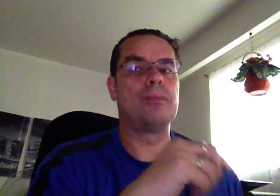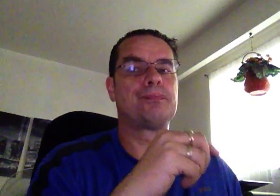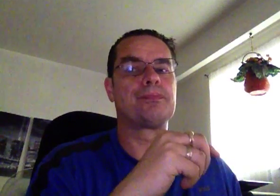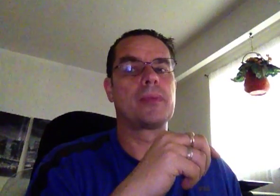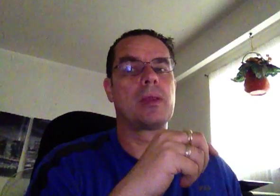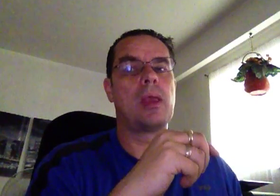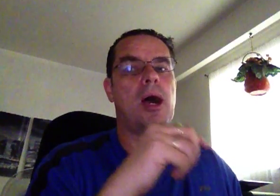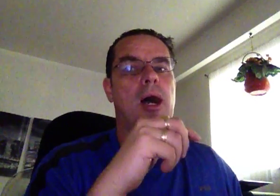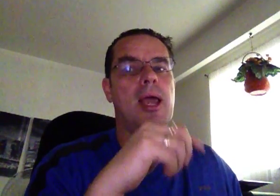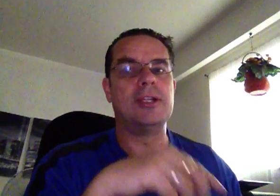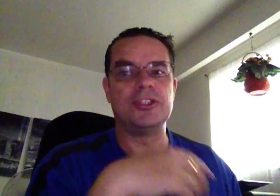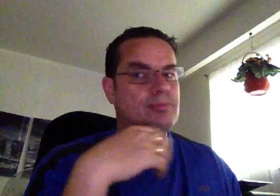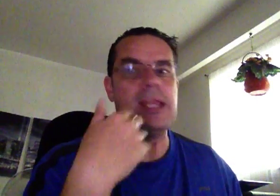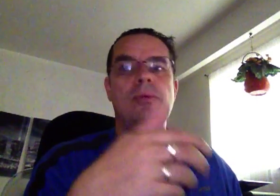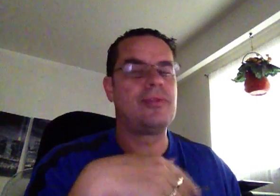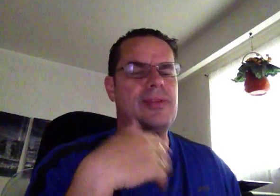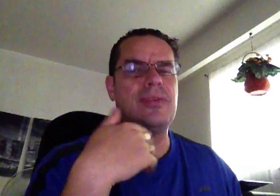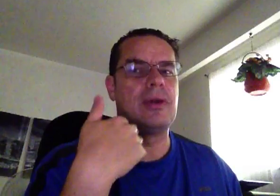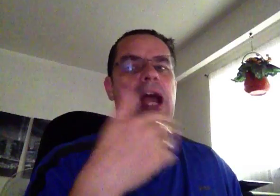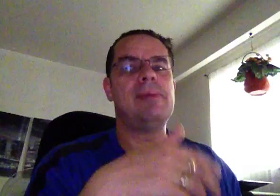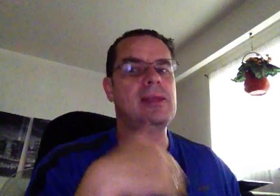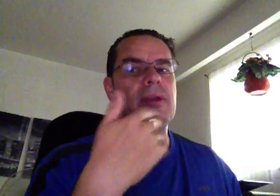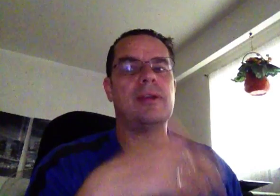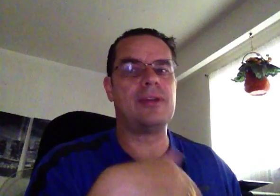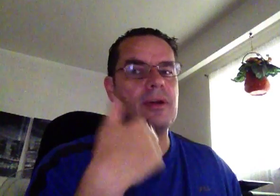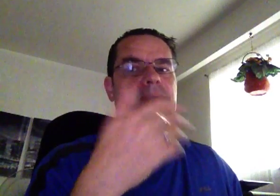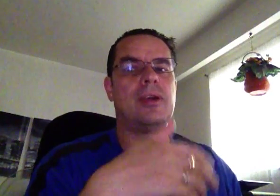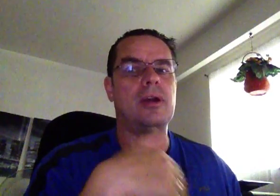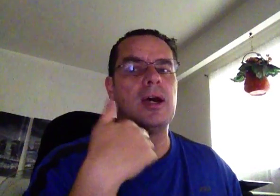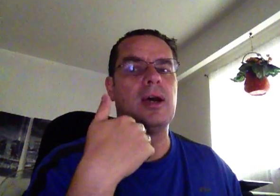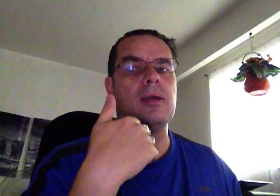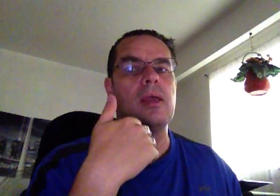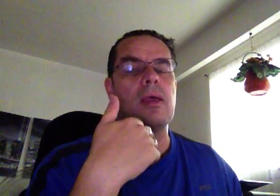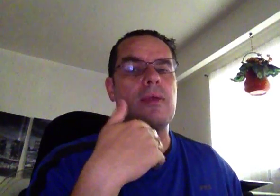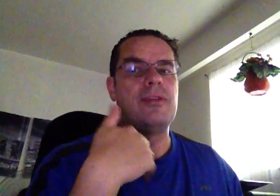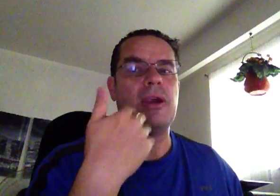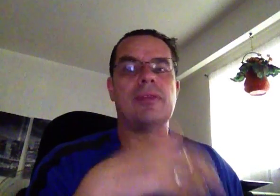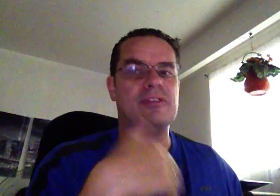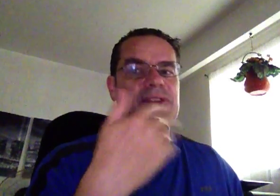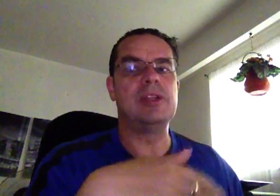and just play with their IB, their simulation,